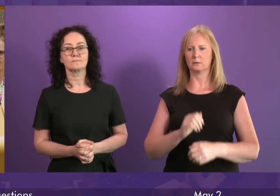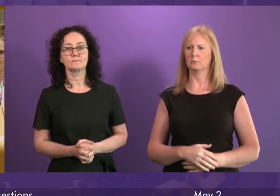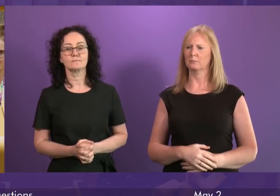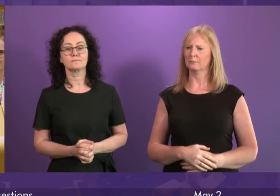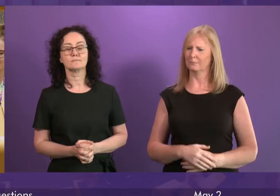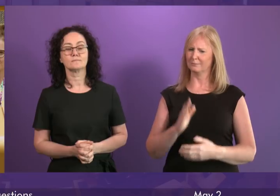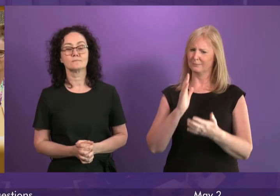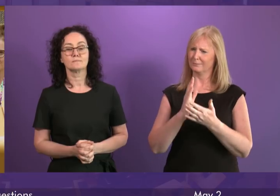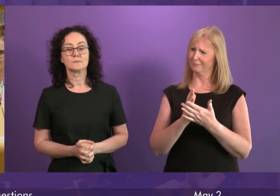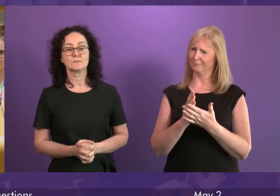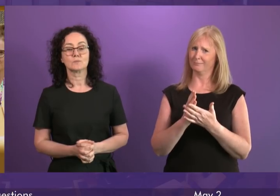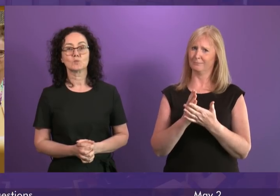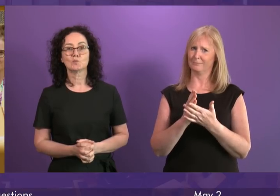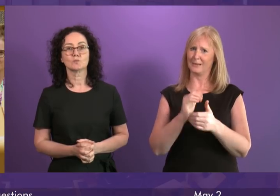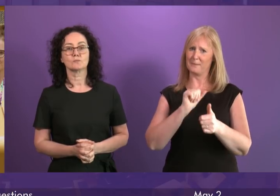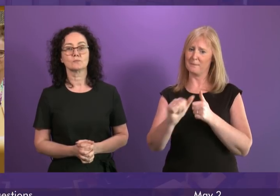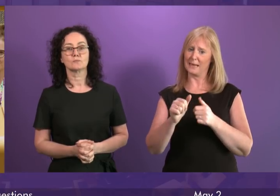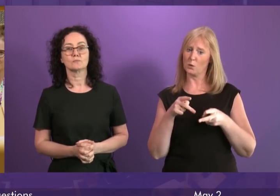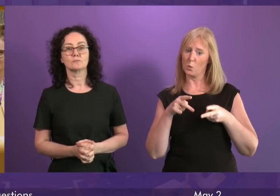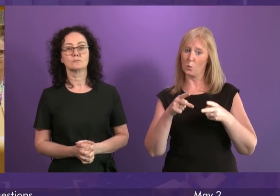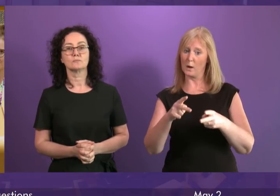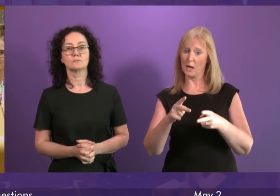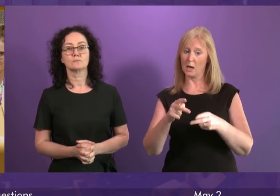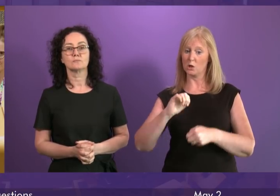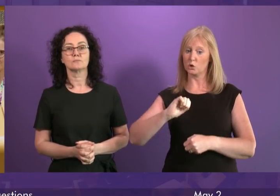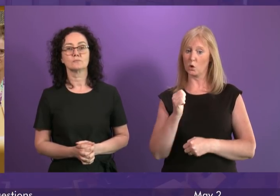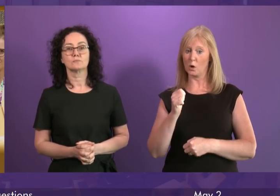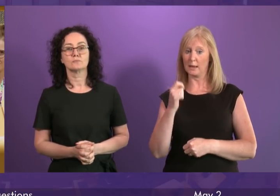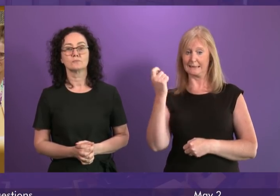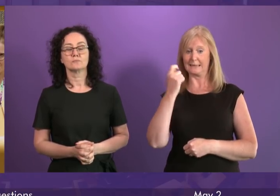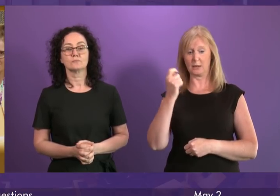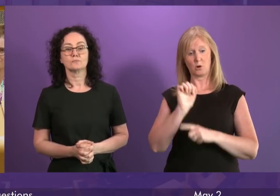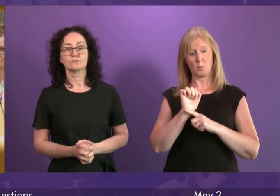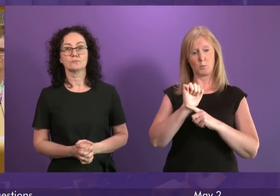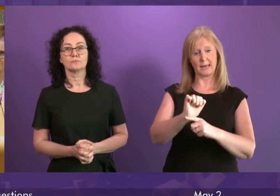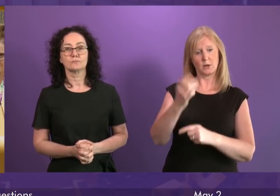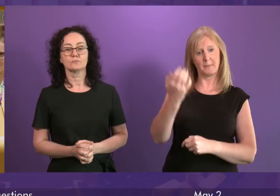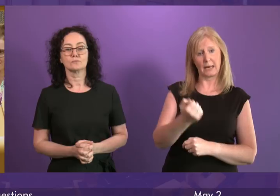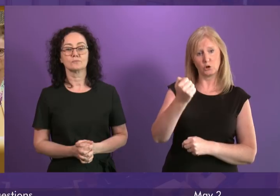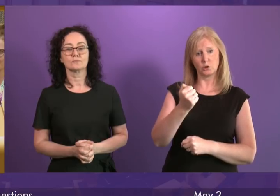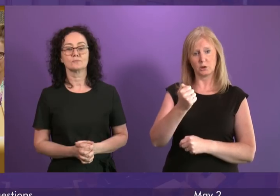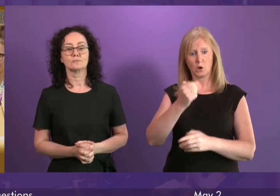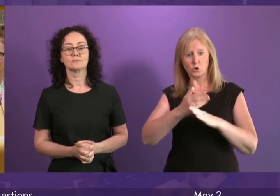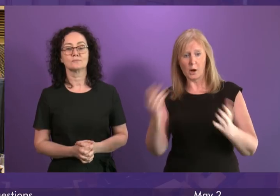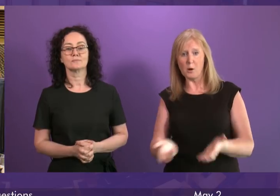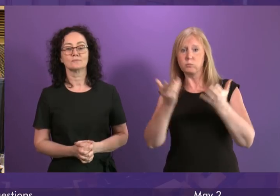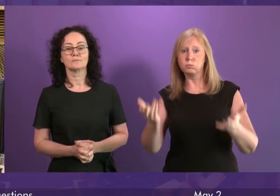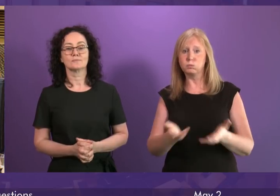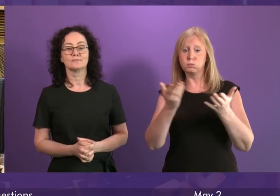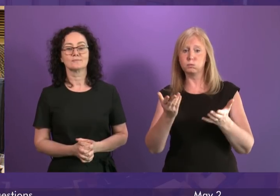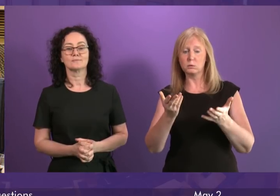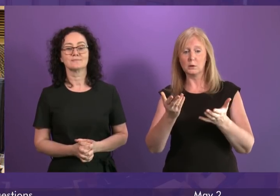fact that the best way to keep Scotland successful, to protect our pensions, to boost jobs, is for Scotland to have nothing